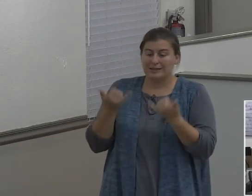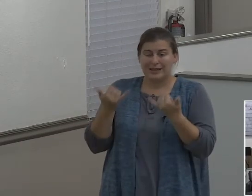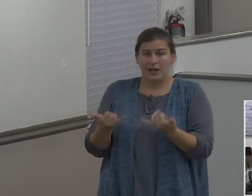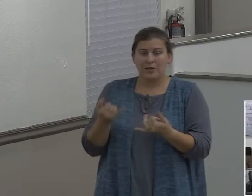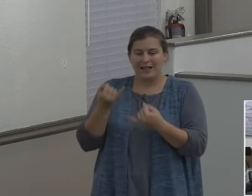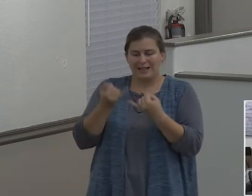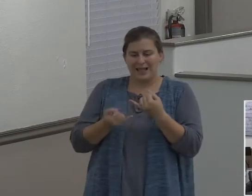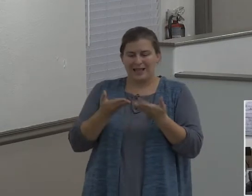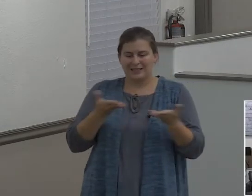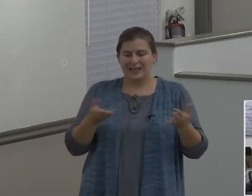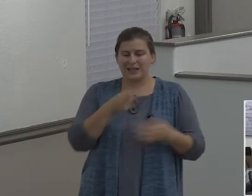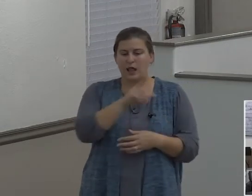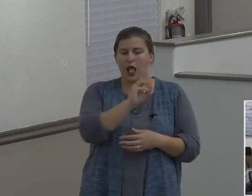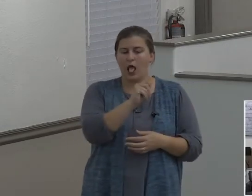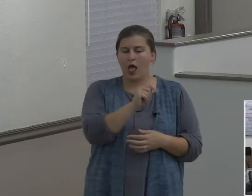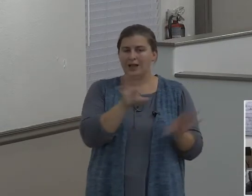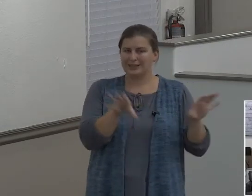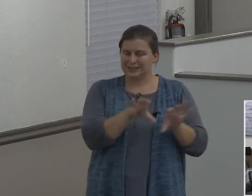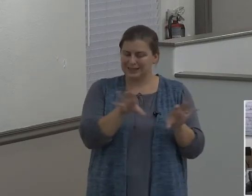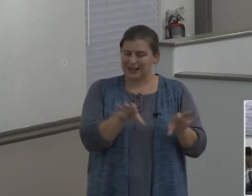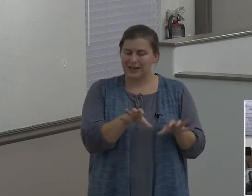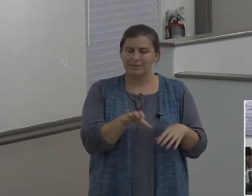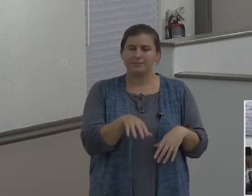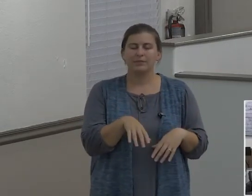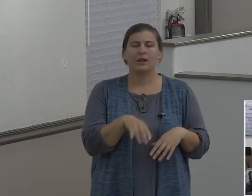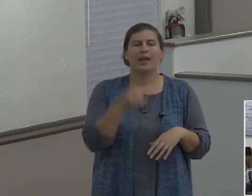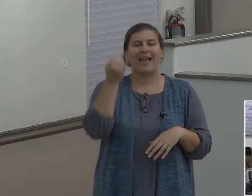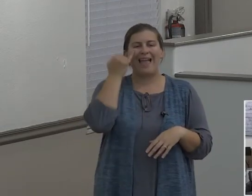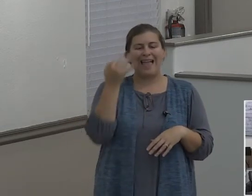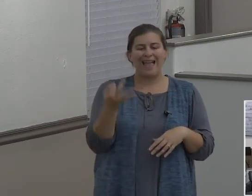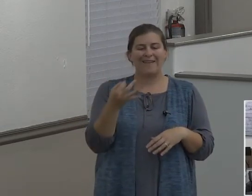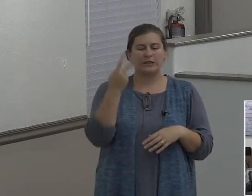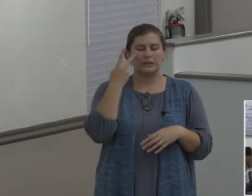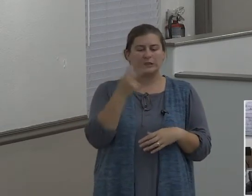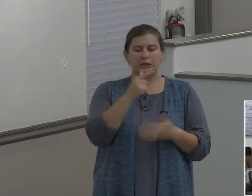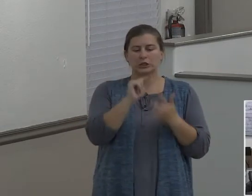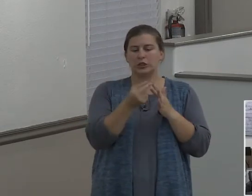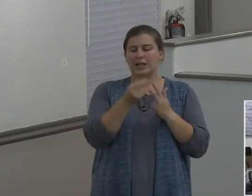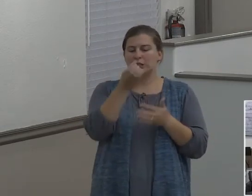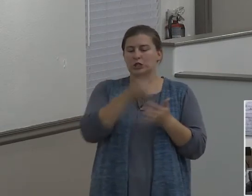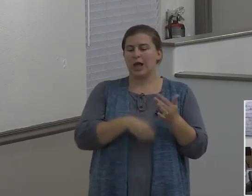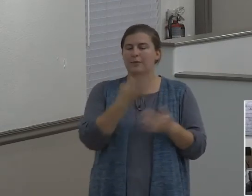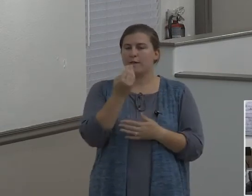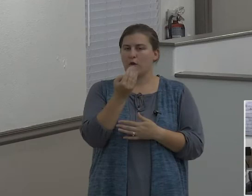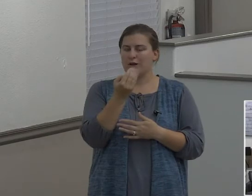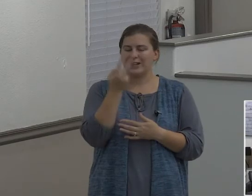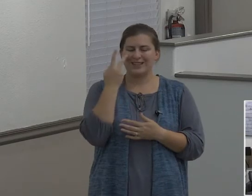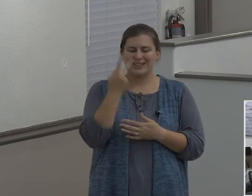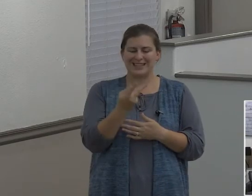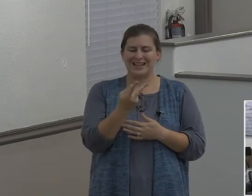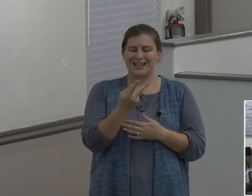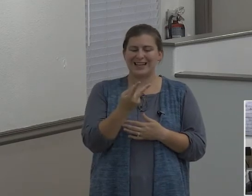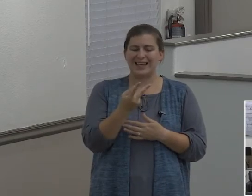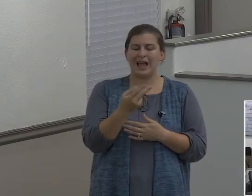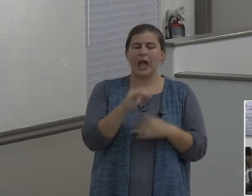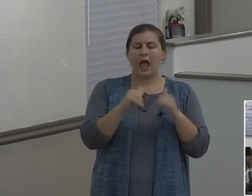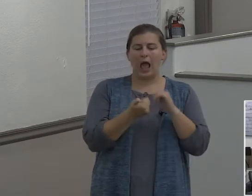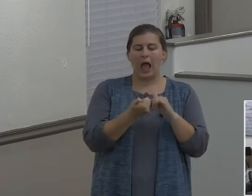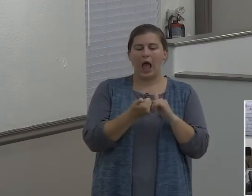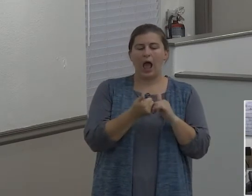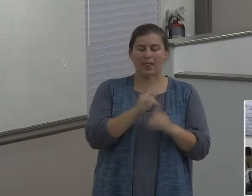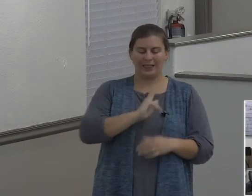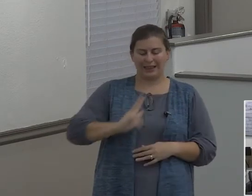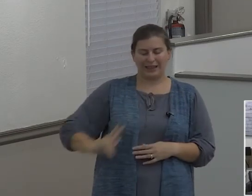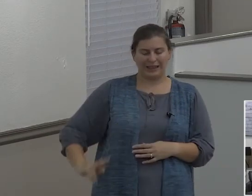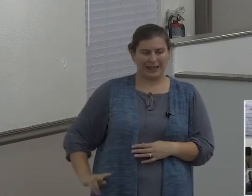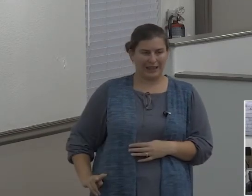and if you go to Genesis 14, you'll read the account of how the kings, the kings